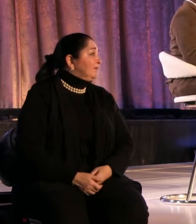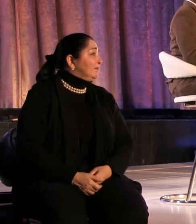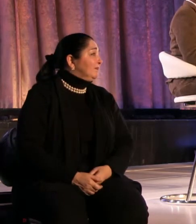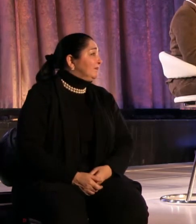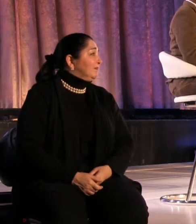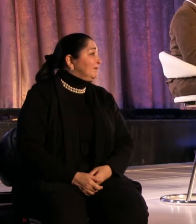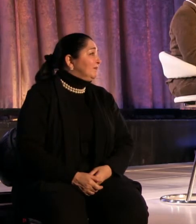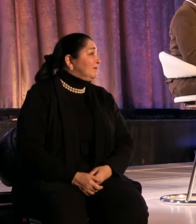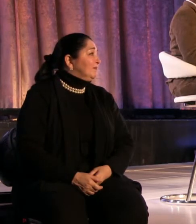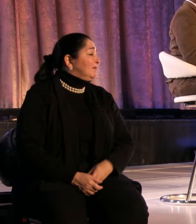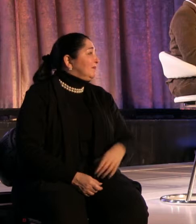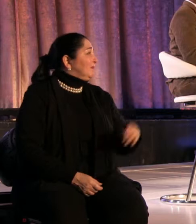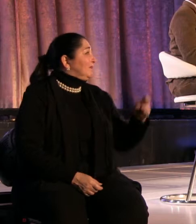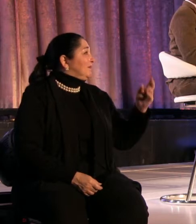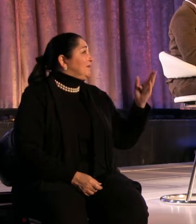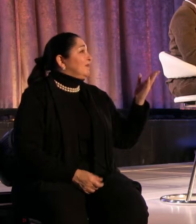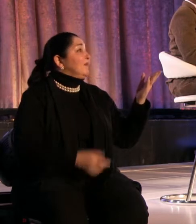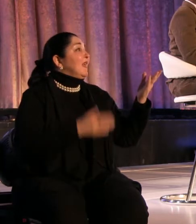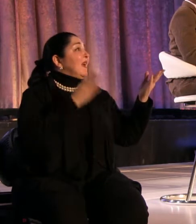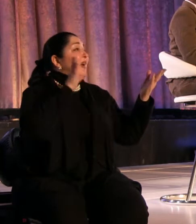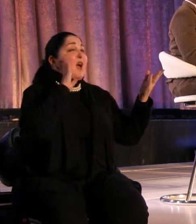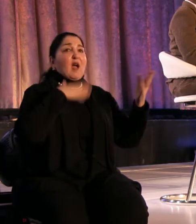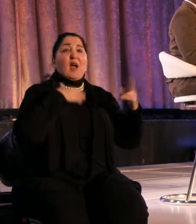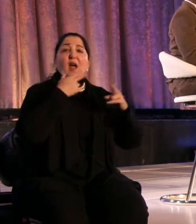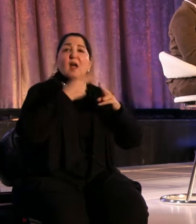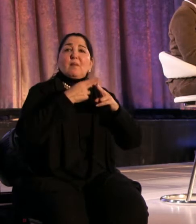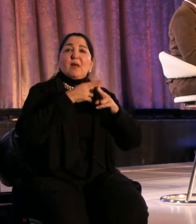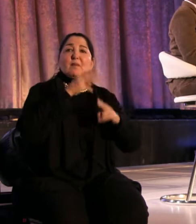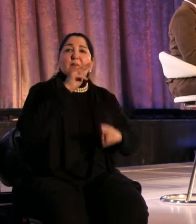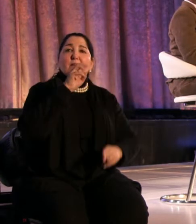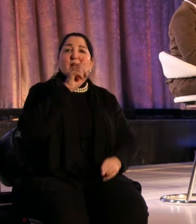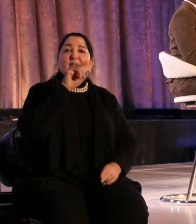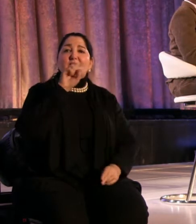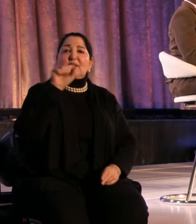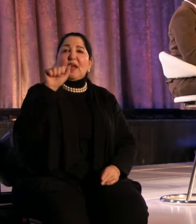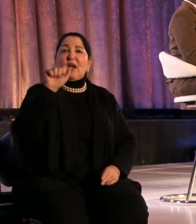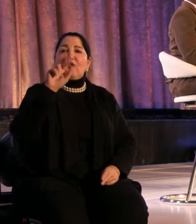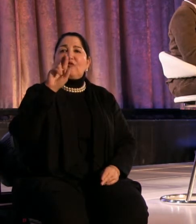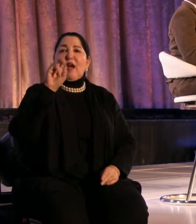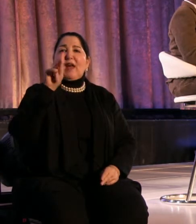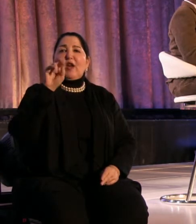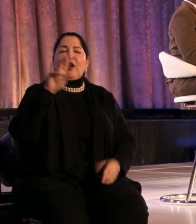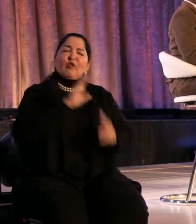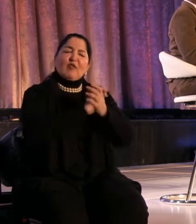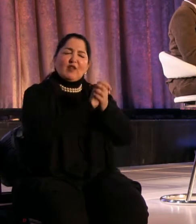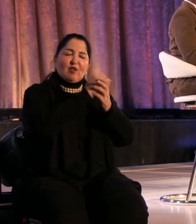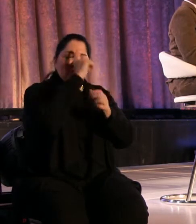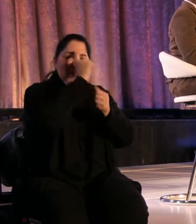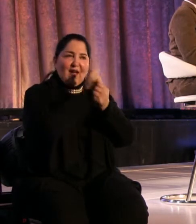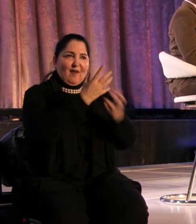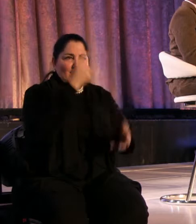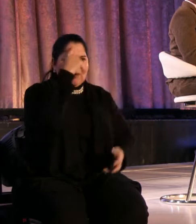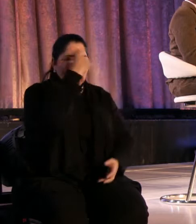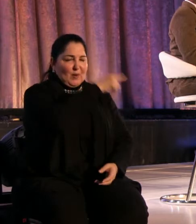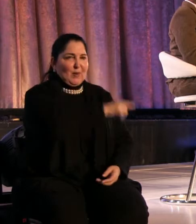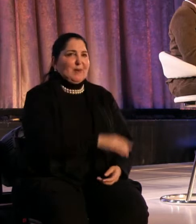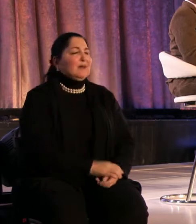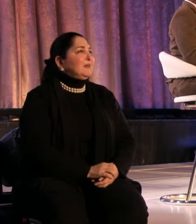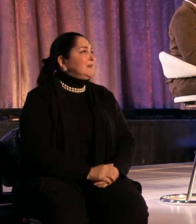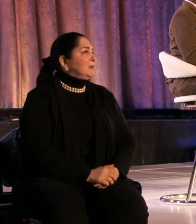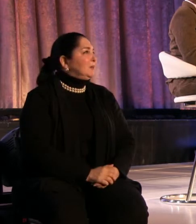Hi guys. Heidi, it's Melissa Riker. Congratulations on everything. A quick,